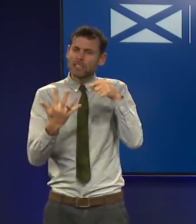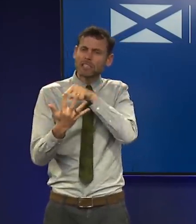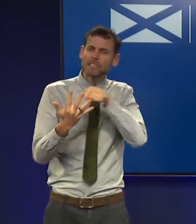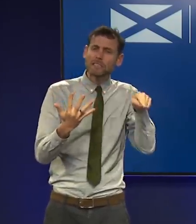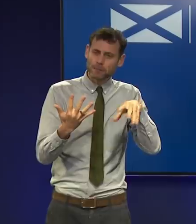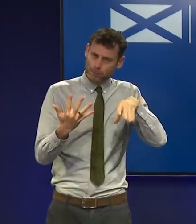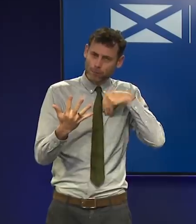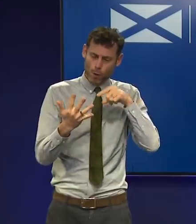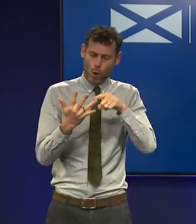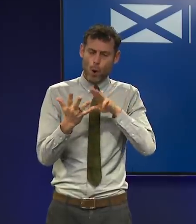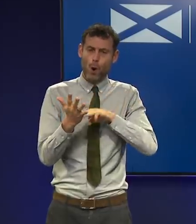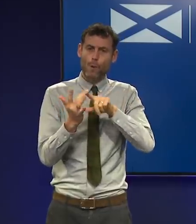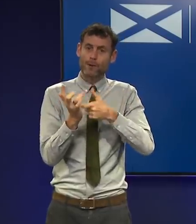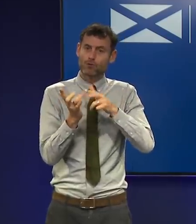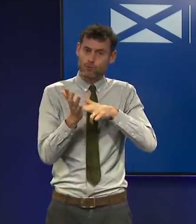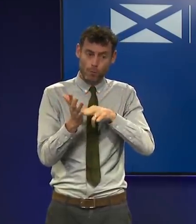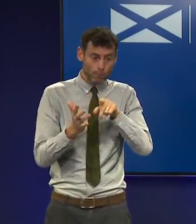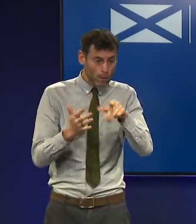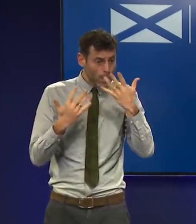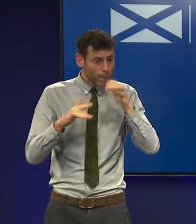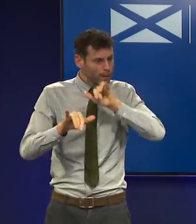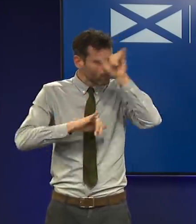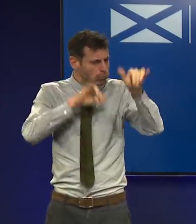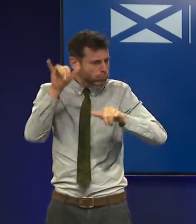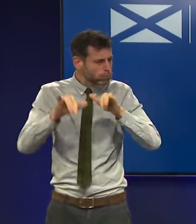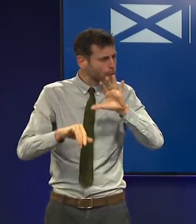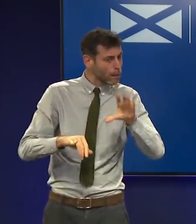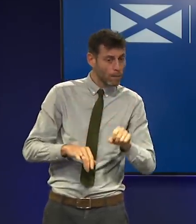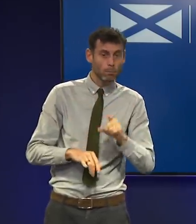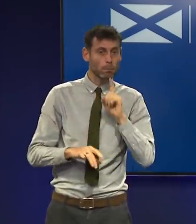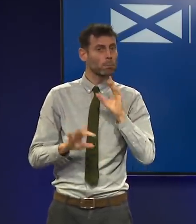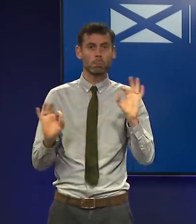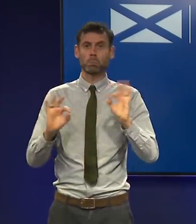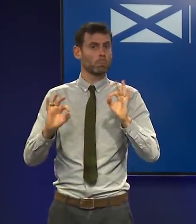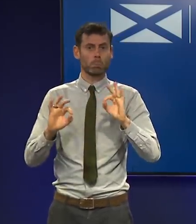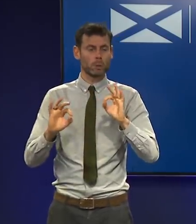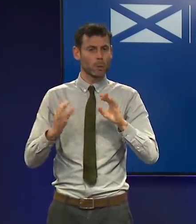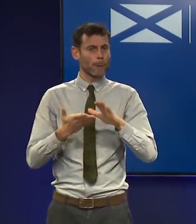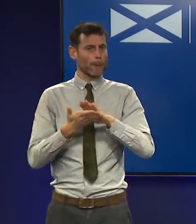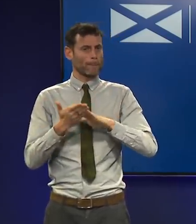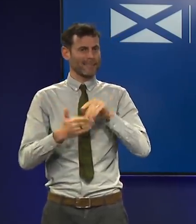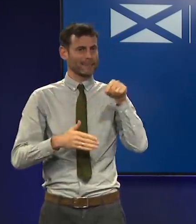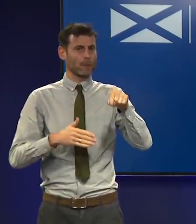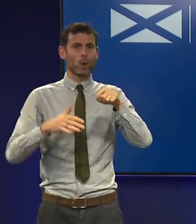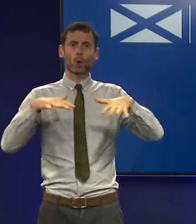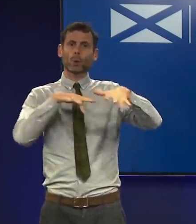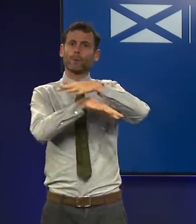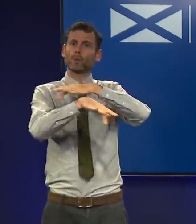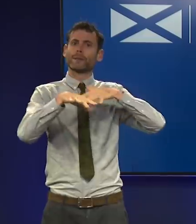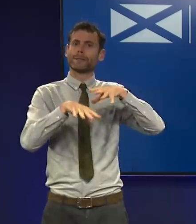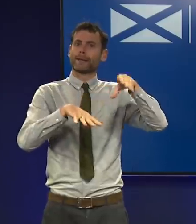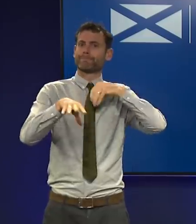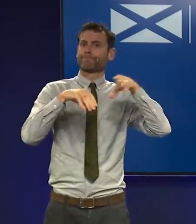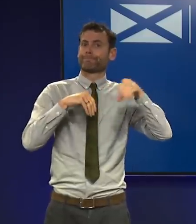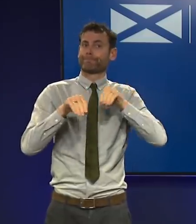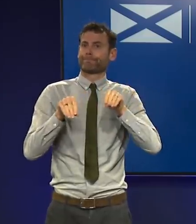with others who have travelled to the countries in Southern Africa where the variant was originally detected. This suggests that there might